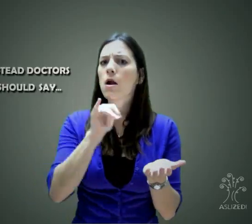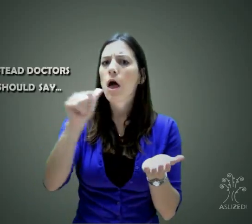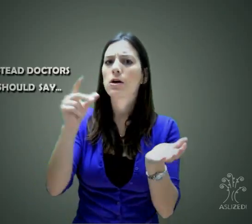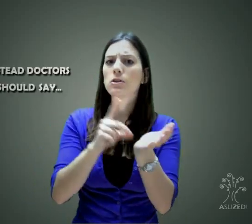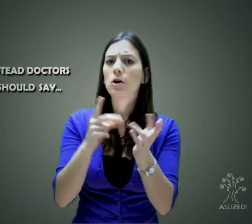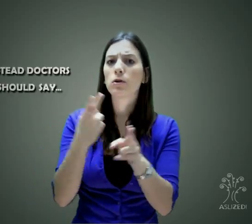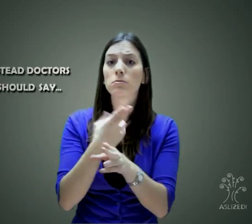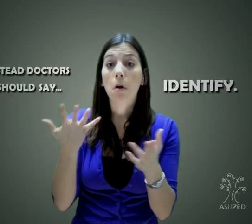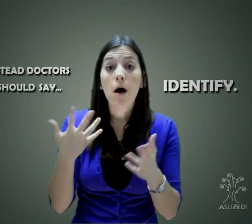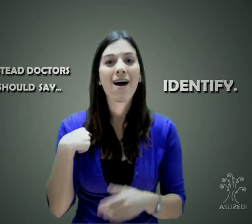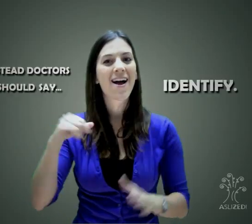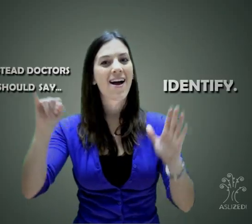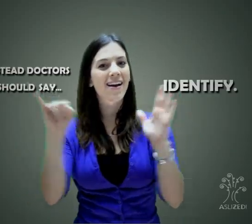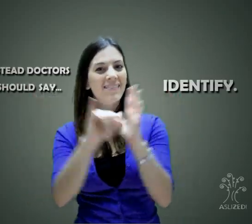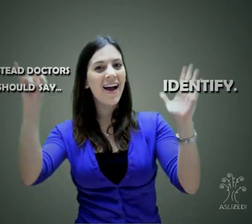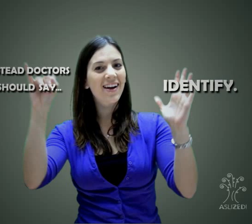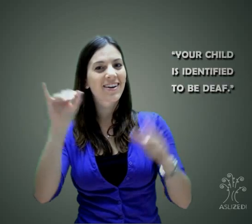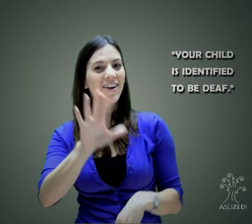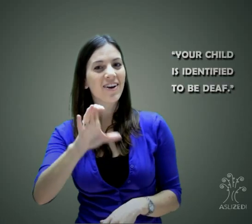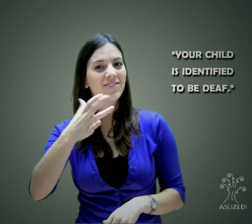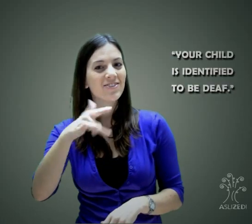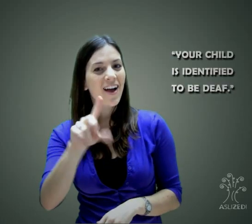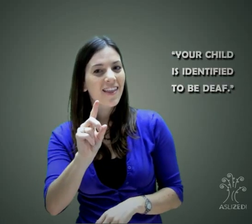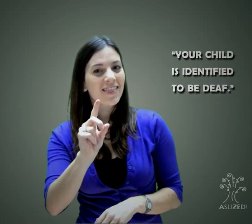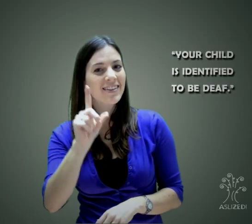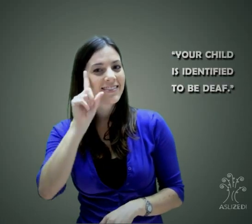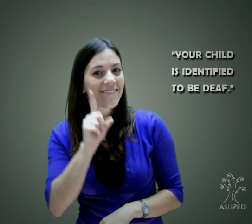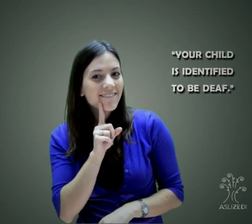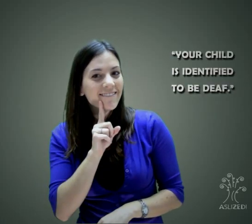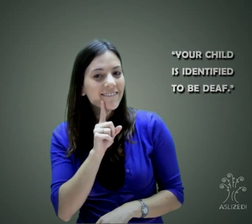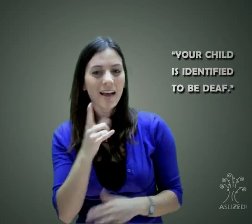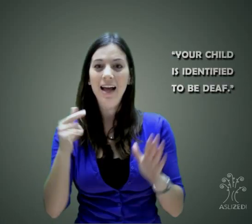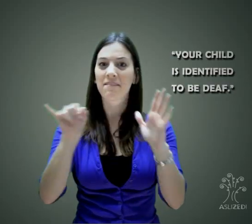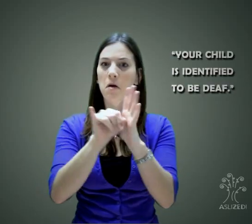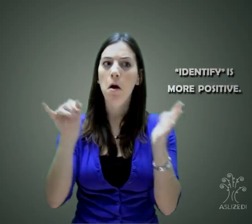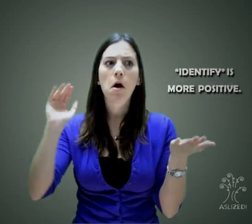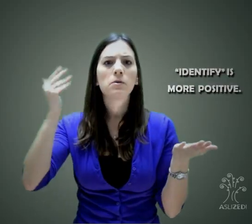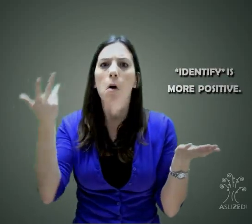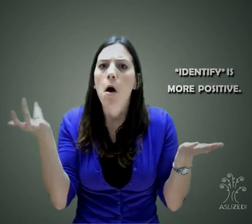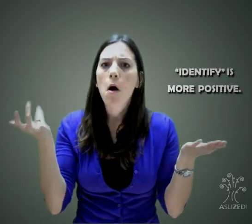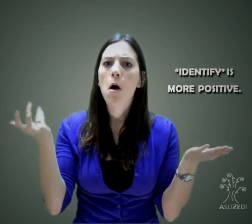in, we have identified your child to be deaf. The term identify seems a more normal, acceptable, and positive one.